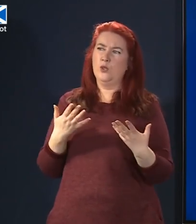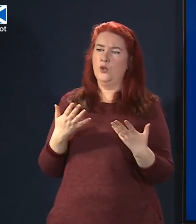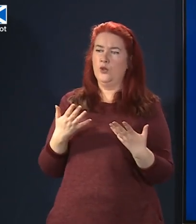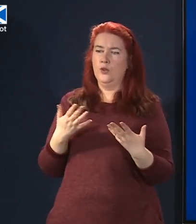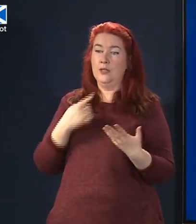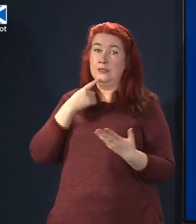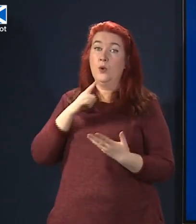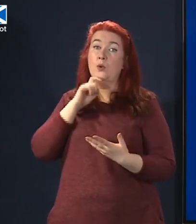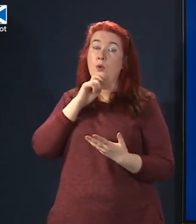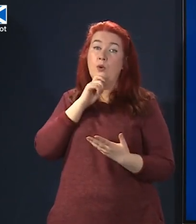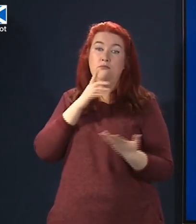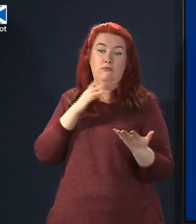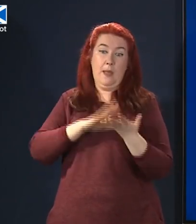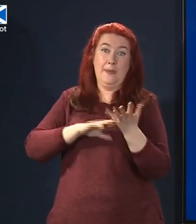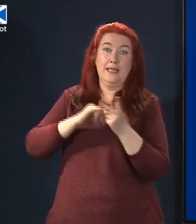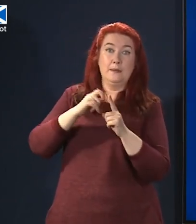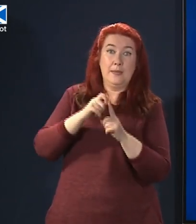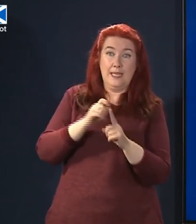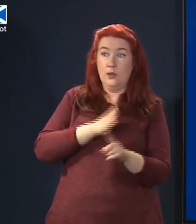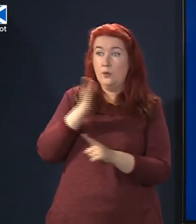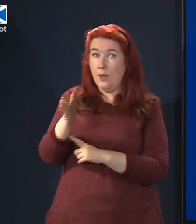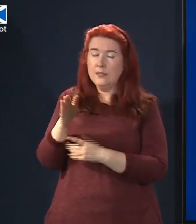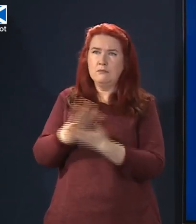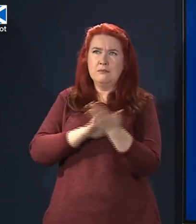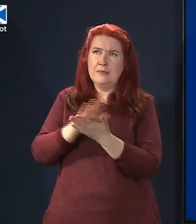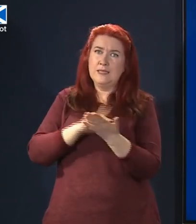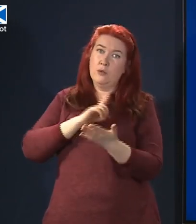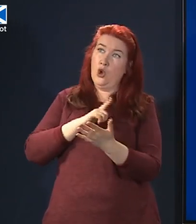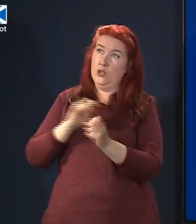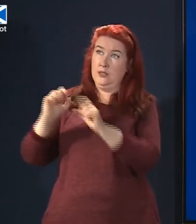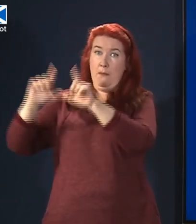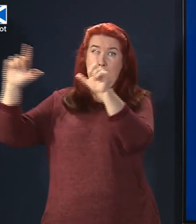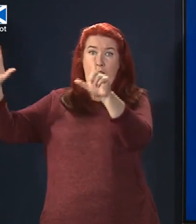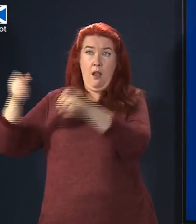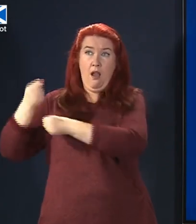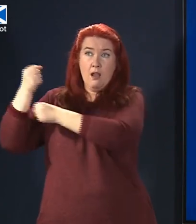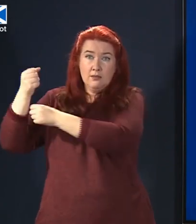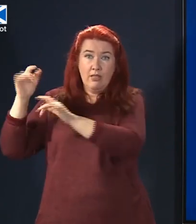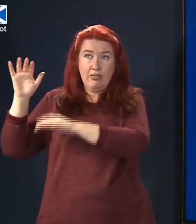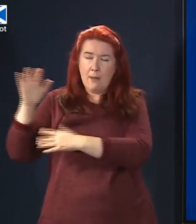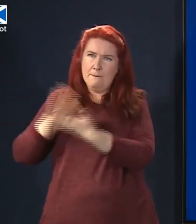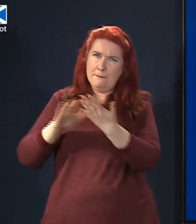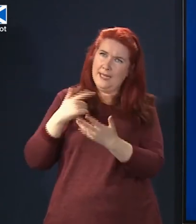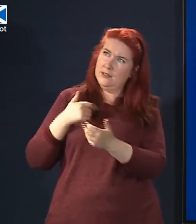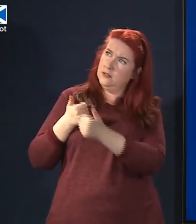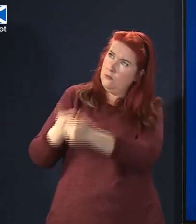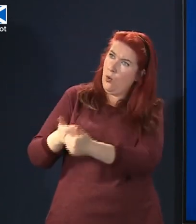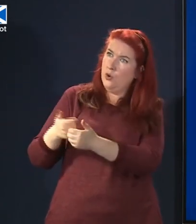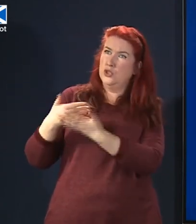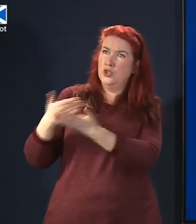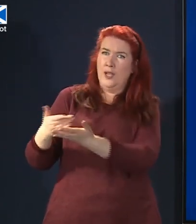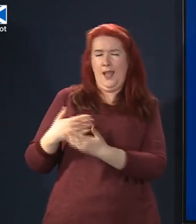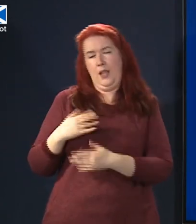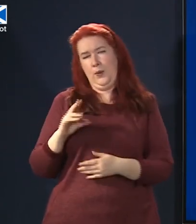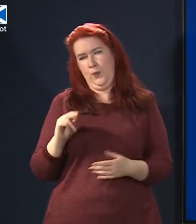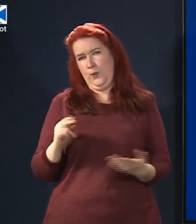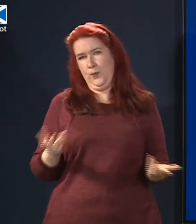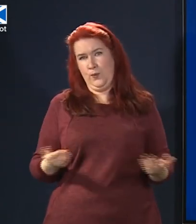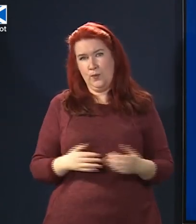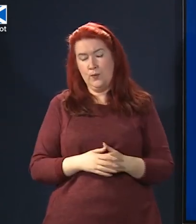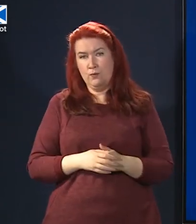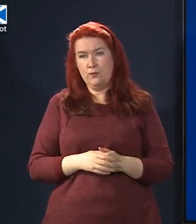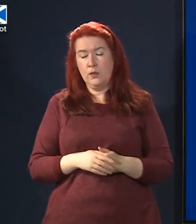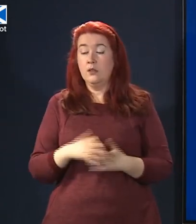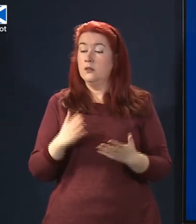in any way share or condone those views and I think if you want to be part of a demonstration where you are, whatever the